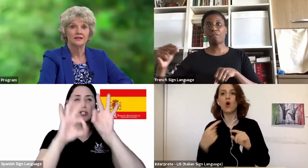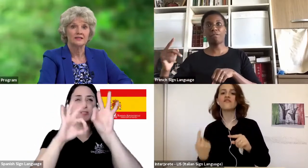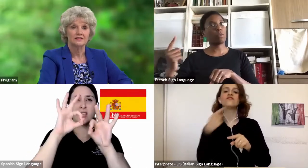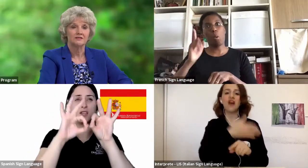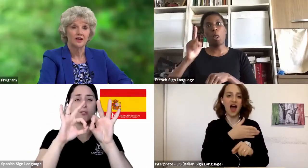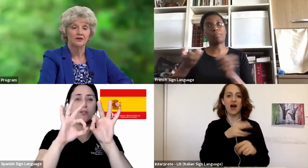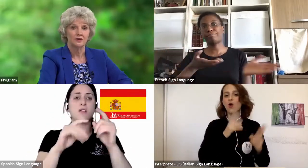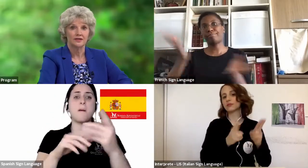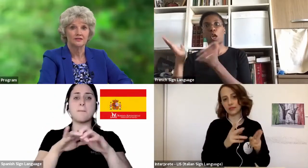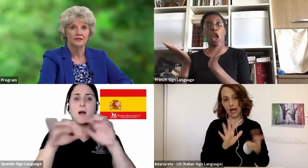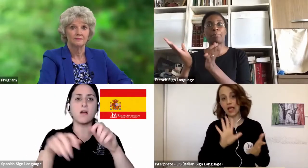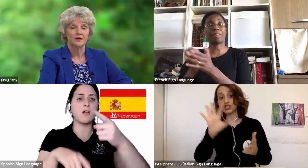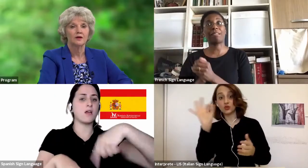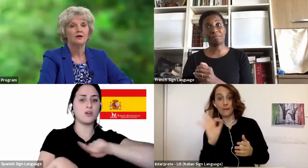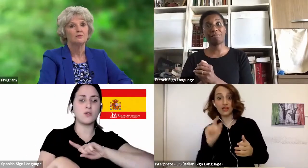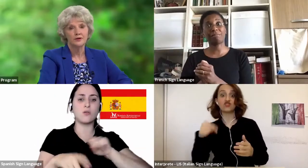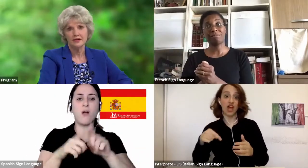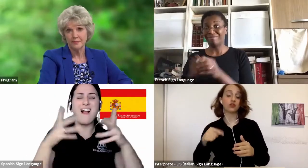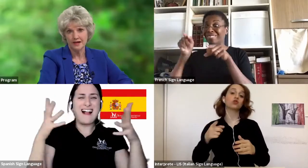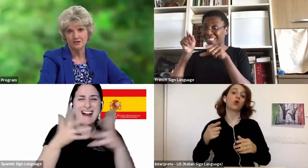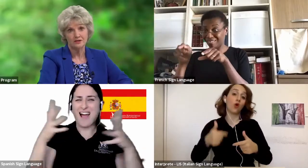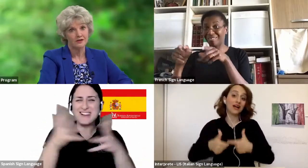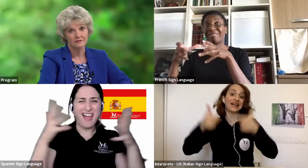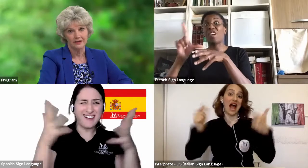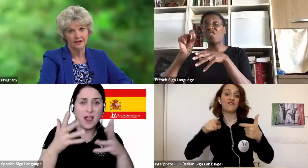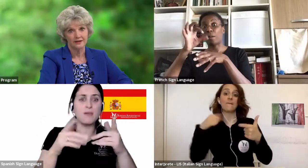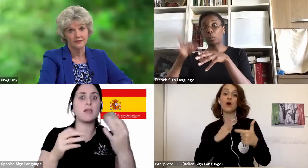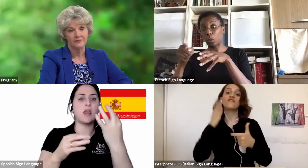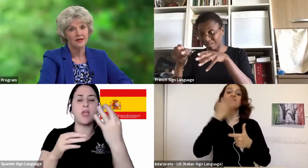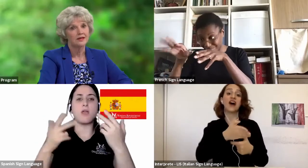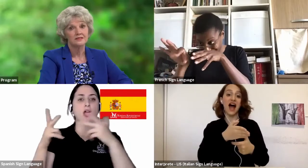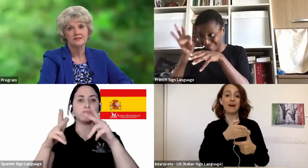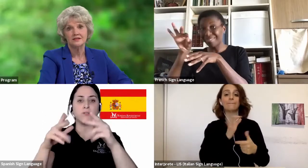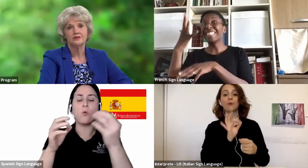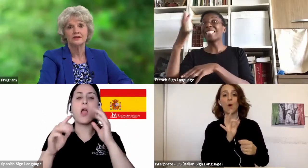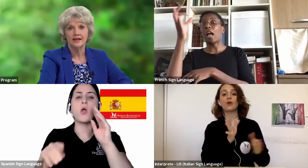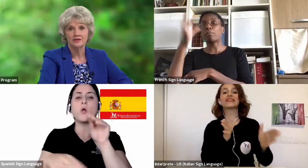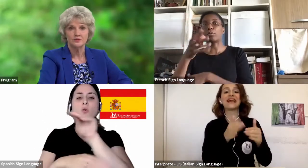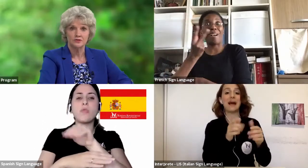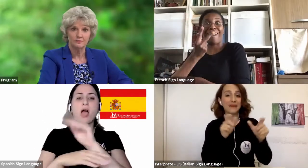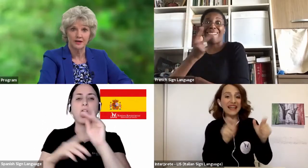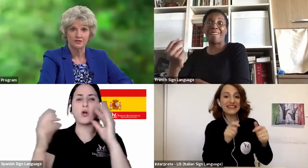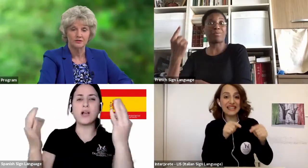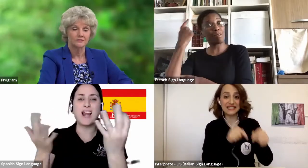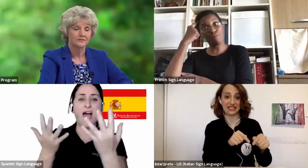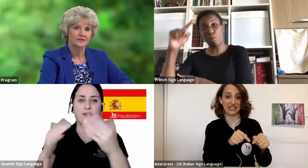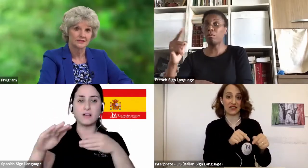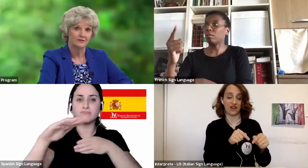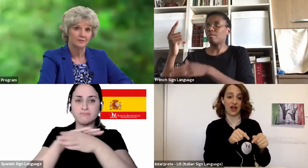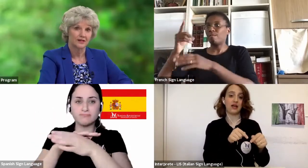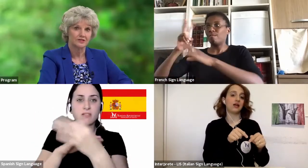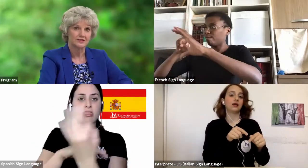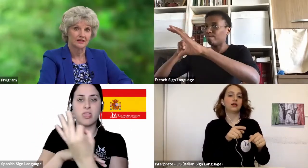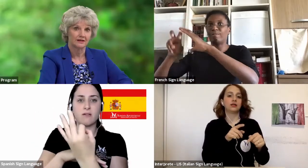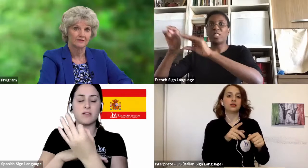in intensive care units. Putting a patient on a ventilator is considered a last resort measure to